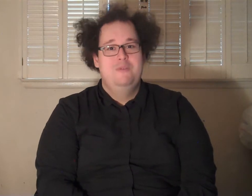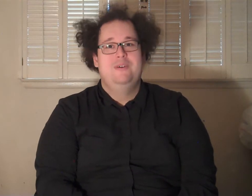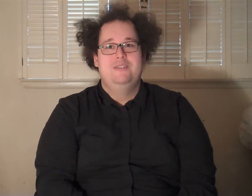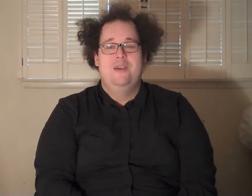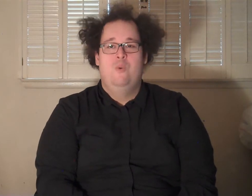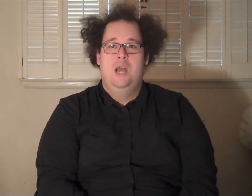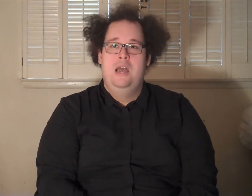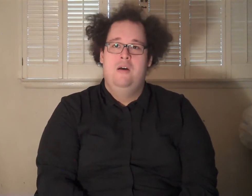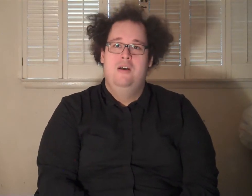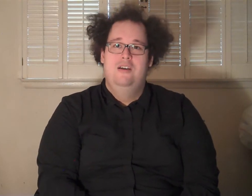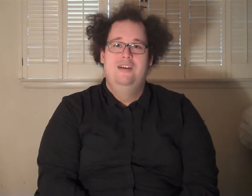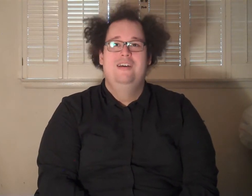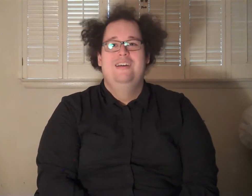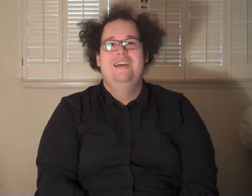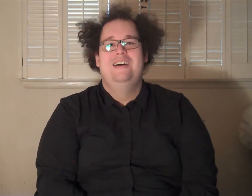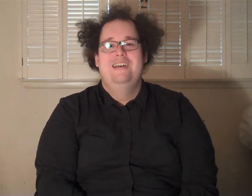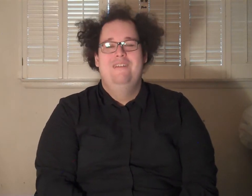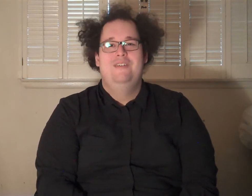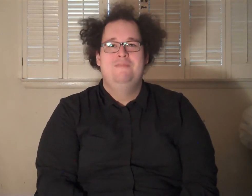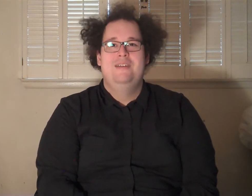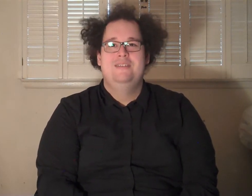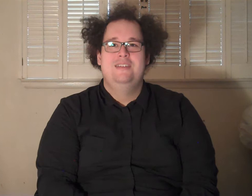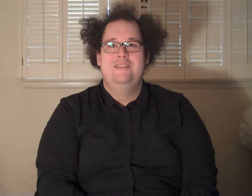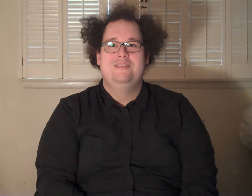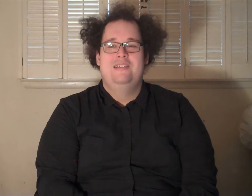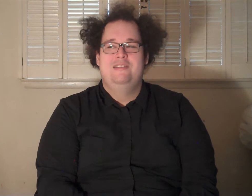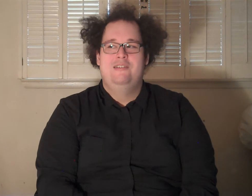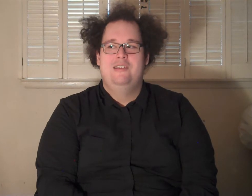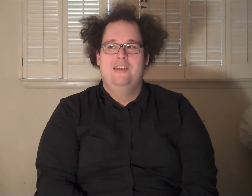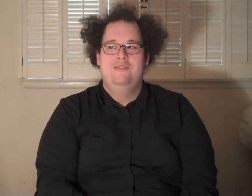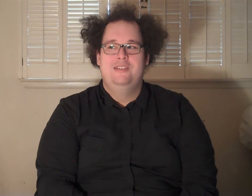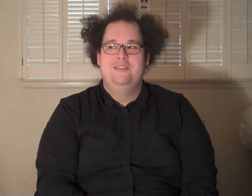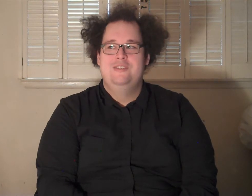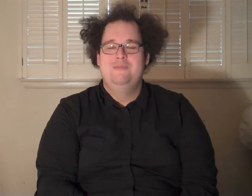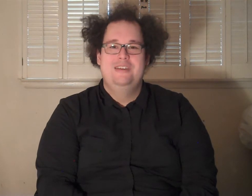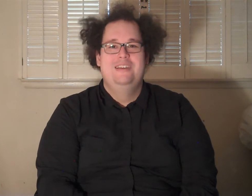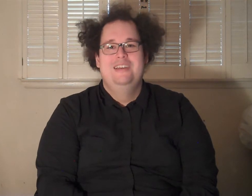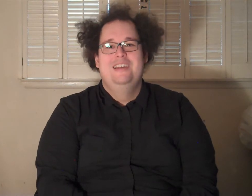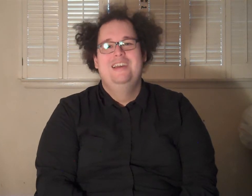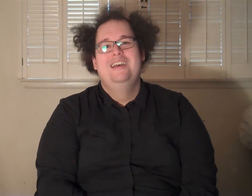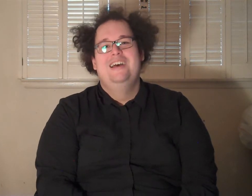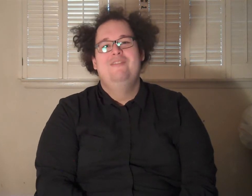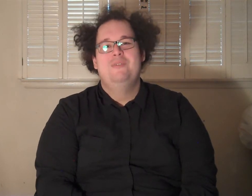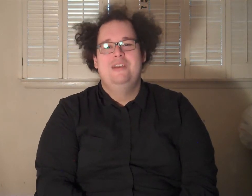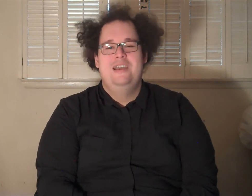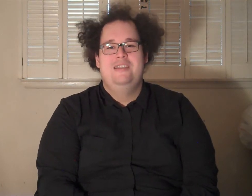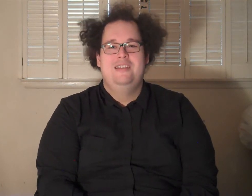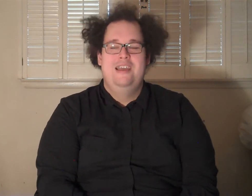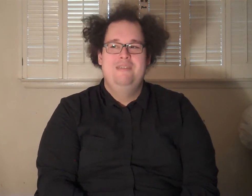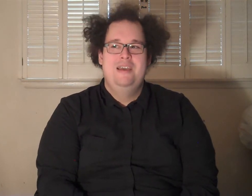moment where I was like, wow. Yeah, I felt embarrassed, and then I was like, yeah, it was their enjoyment. I remember one guy at the end, like, hey,